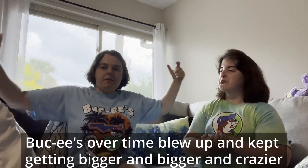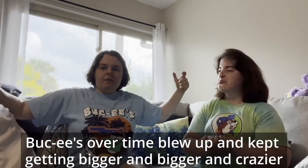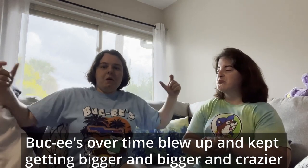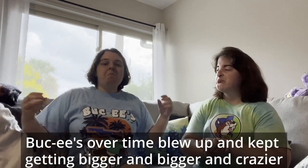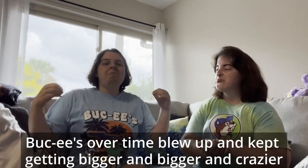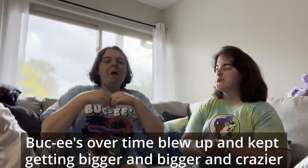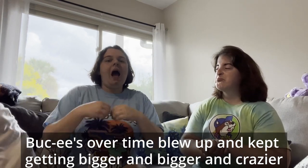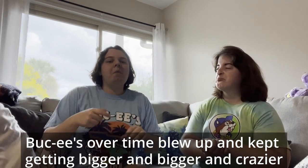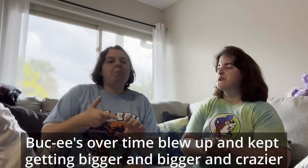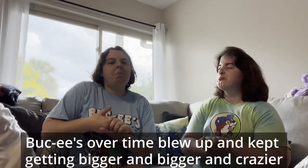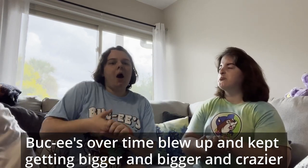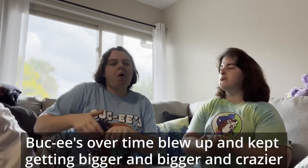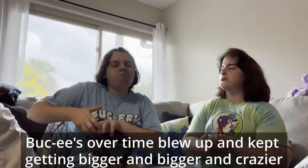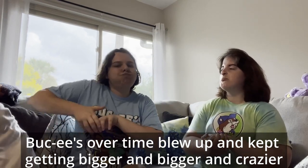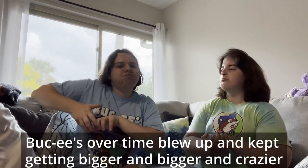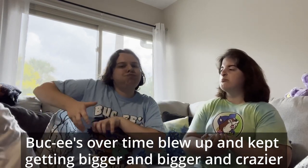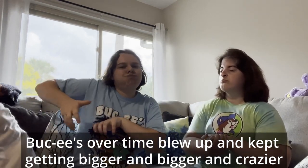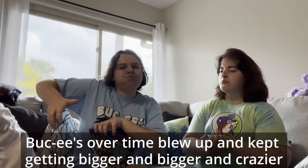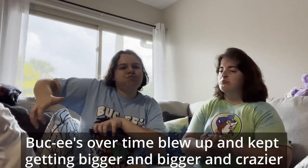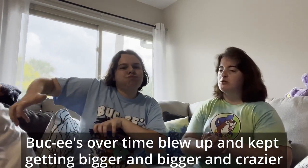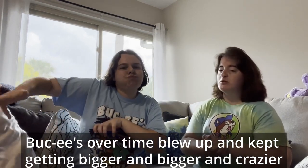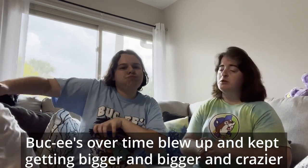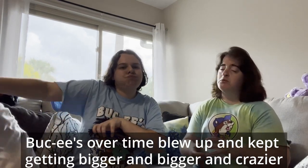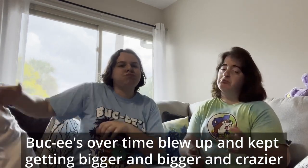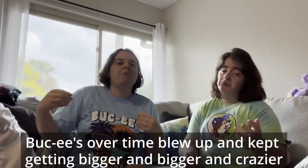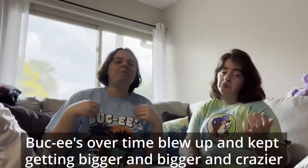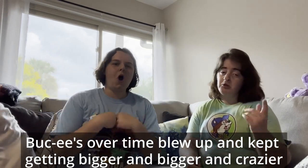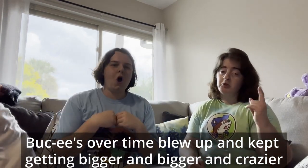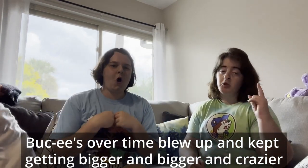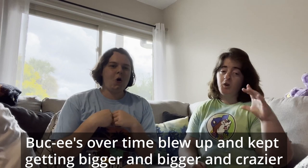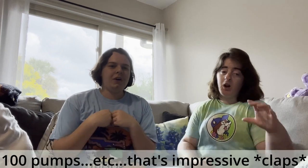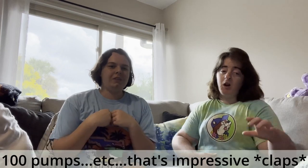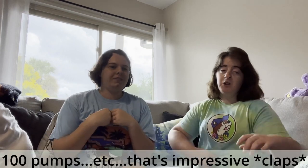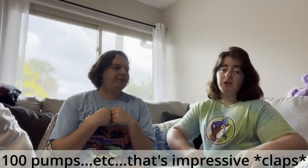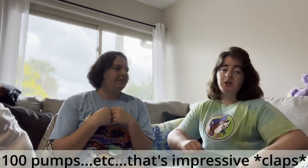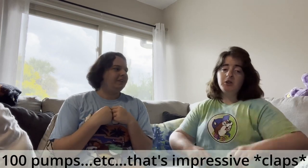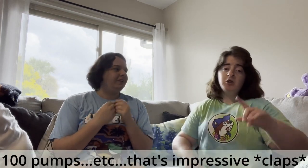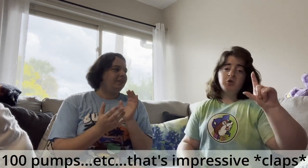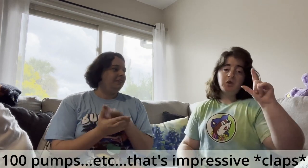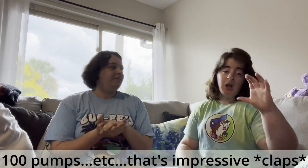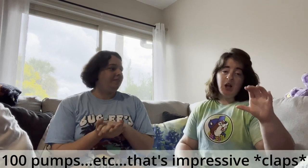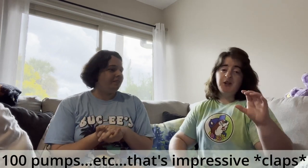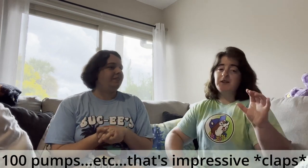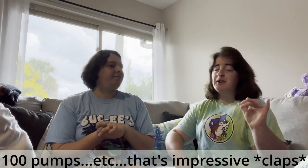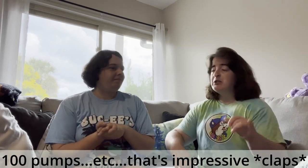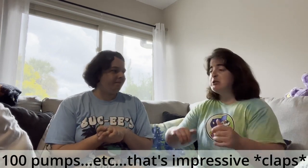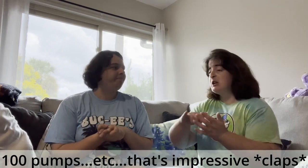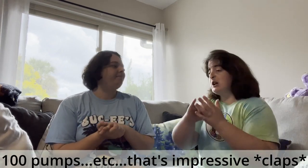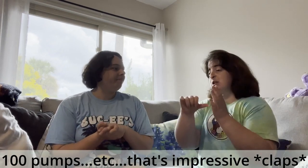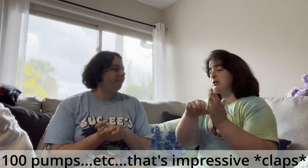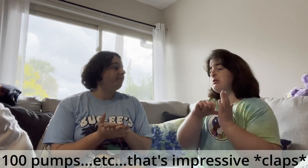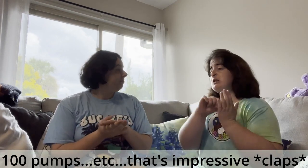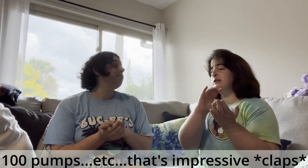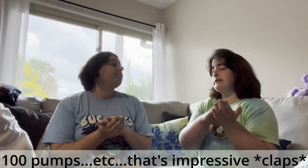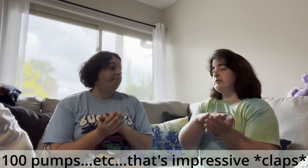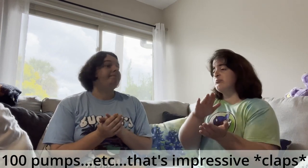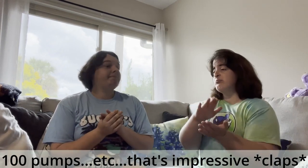-b-b-b-b-b-b-b-b-b-b-b-b-b. Um, I want you. And I just want to train you.